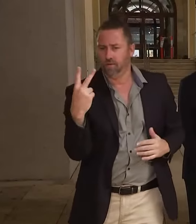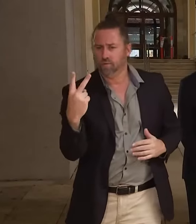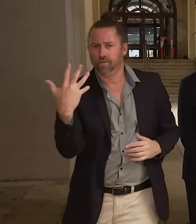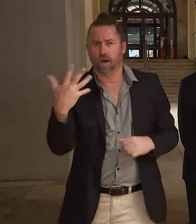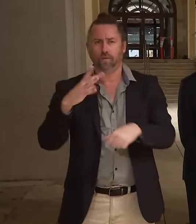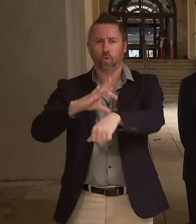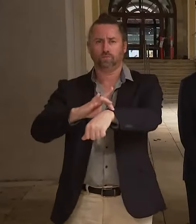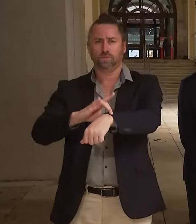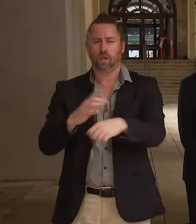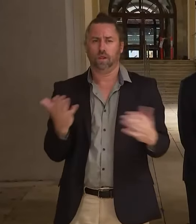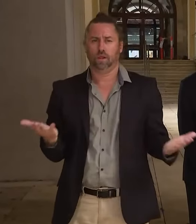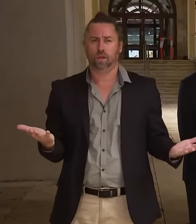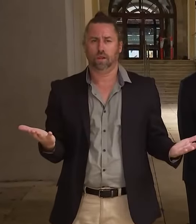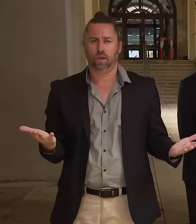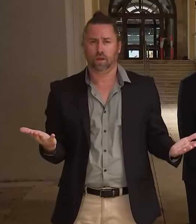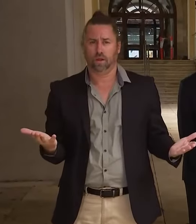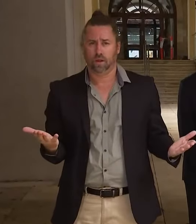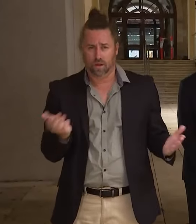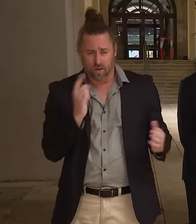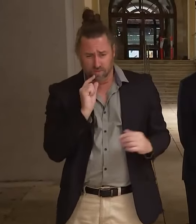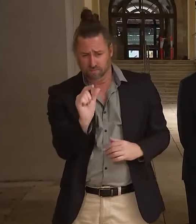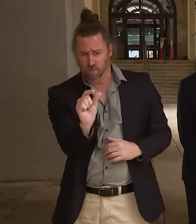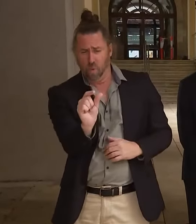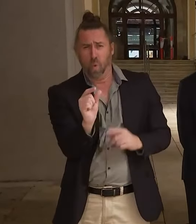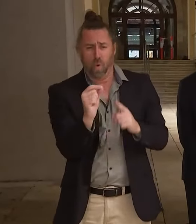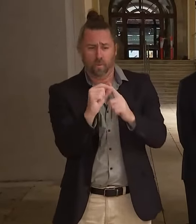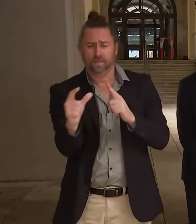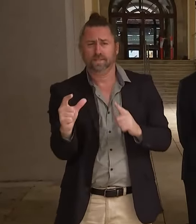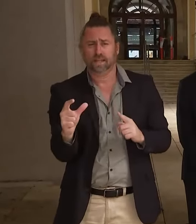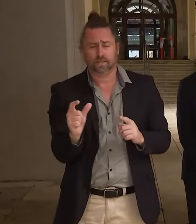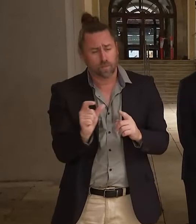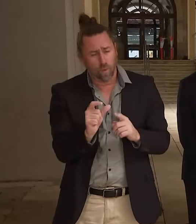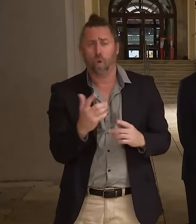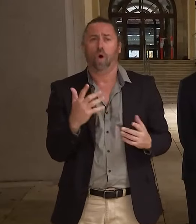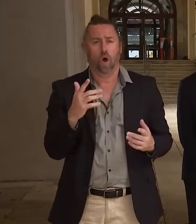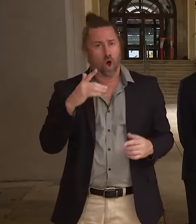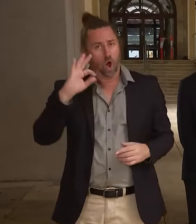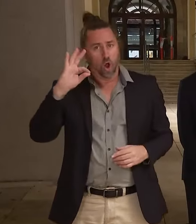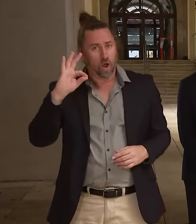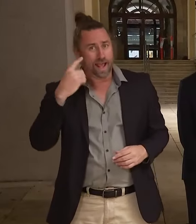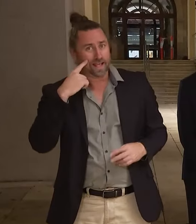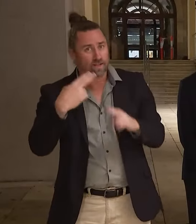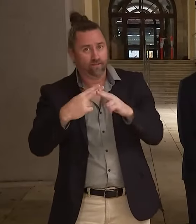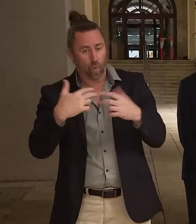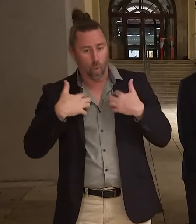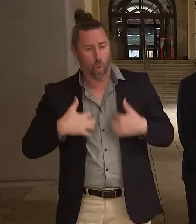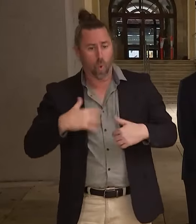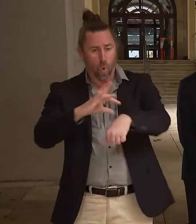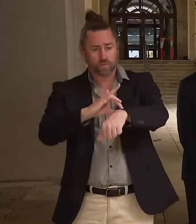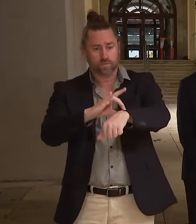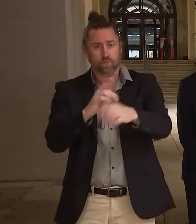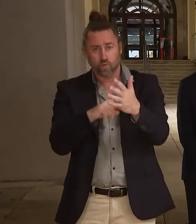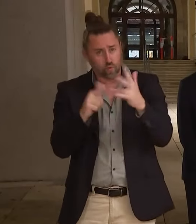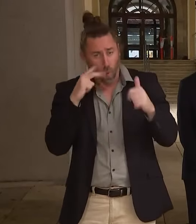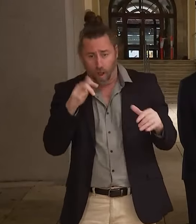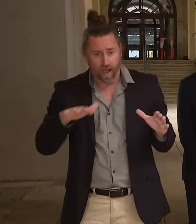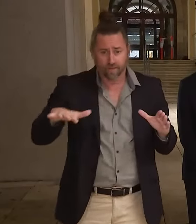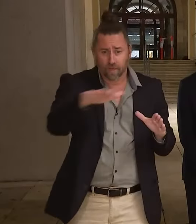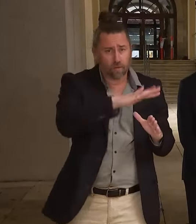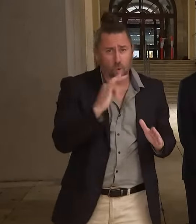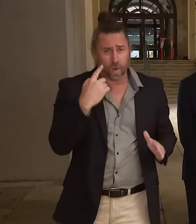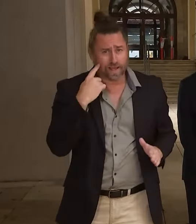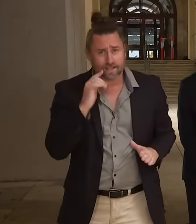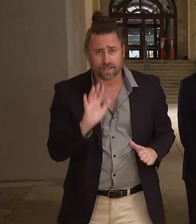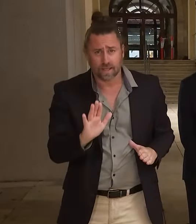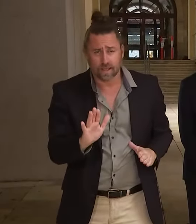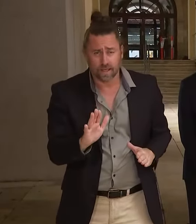are seeing a manageable number. It's still going to put pressure on our systems. And we are still working to ensure